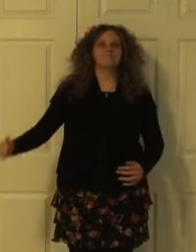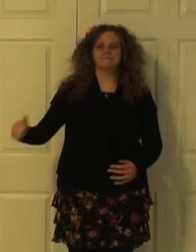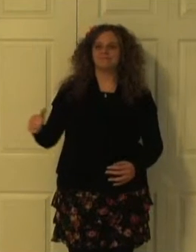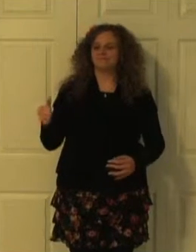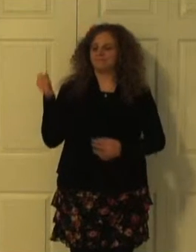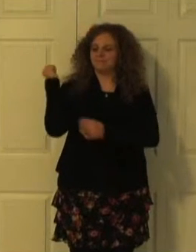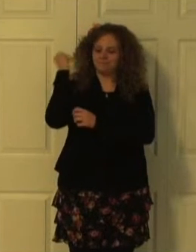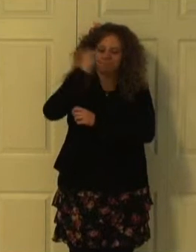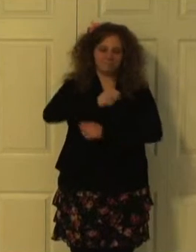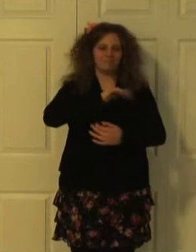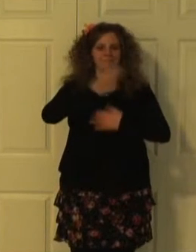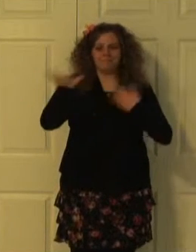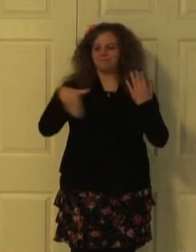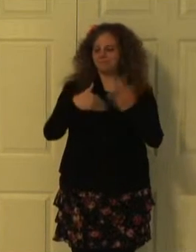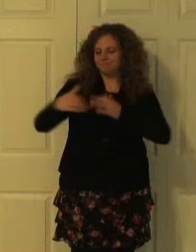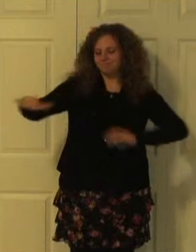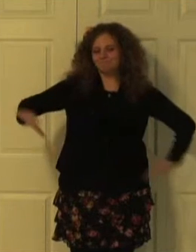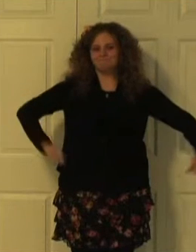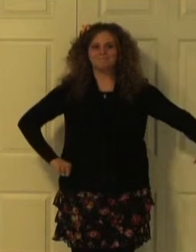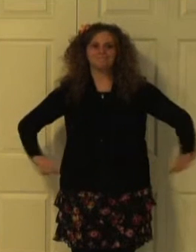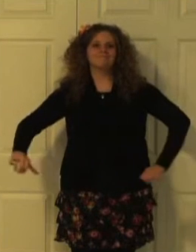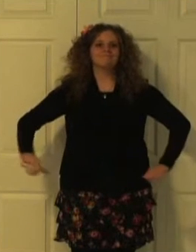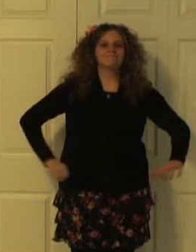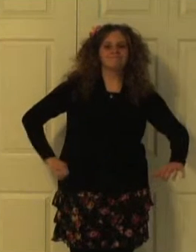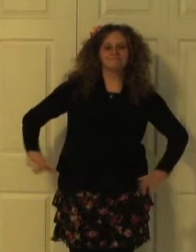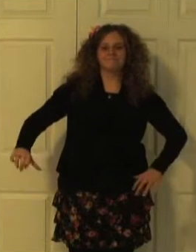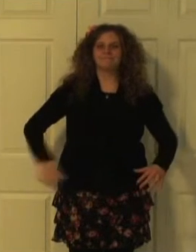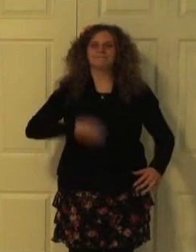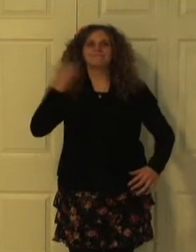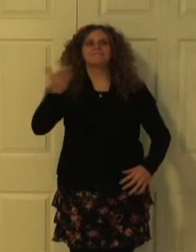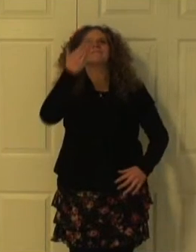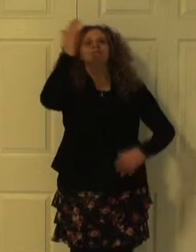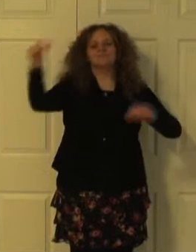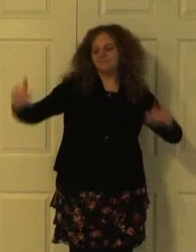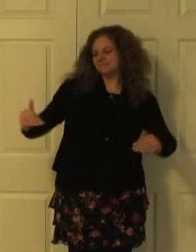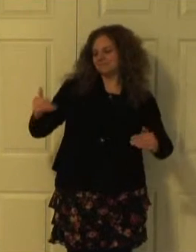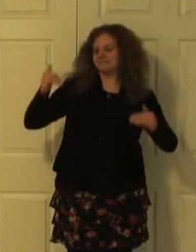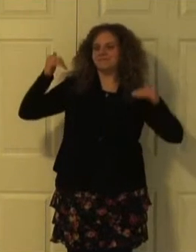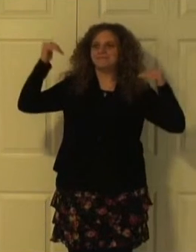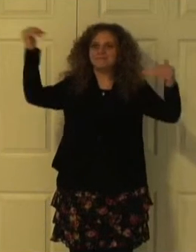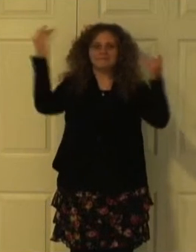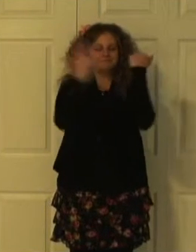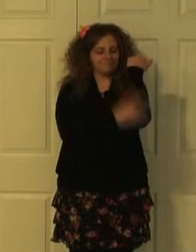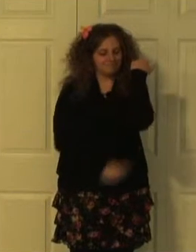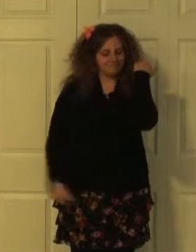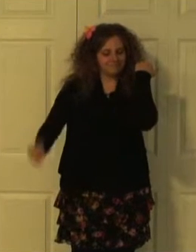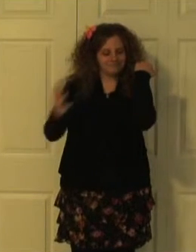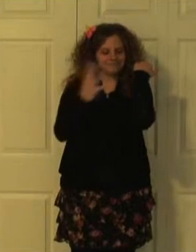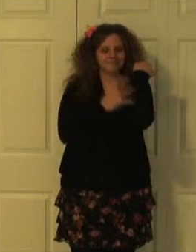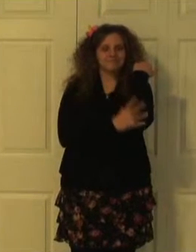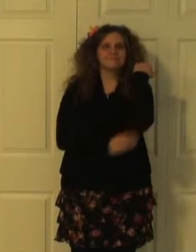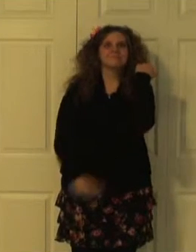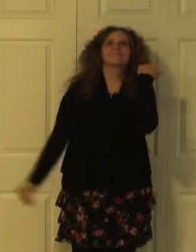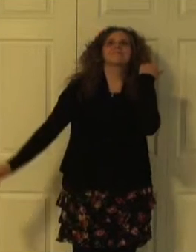to see. He has lifted the lowly. Brings goodness to the poor.